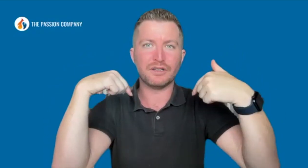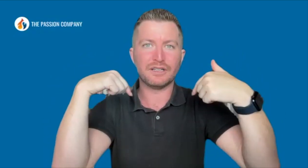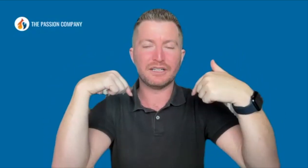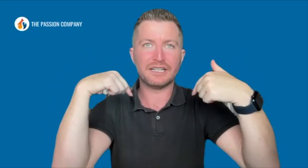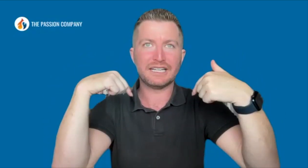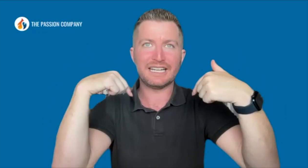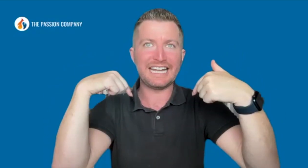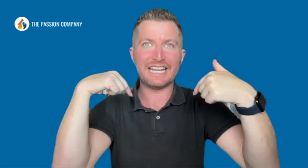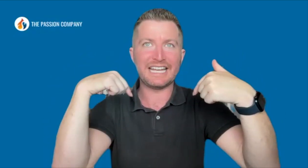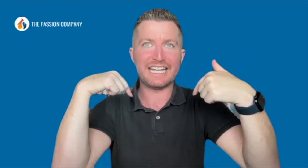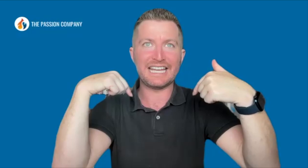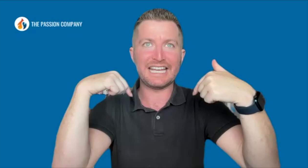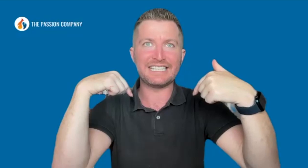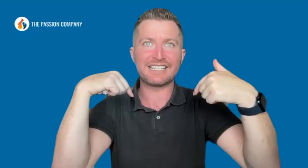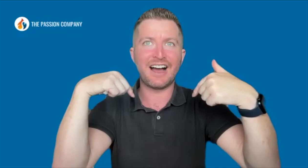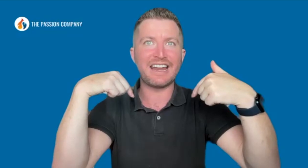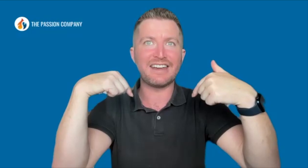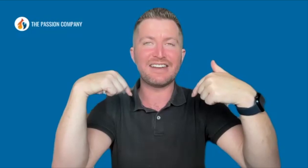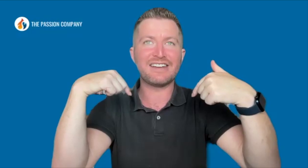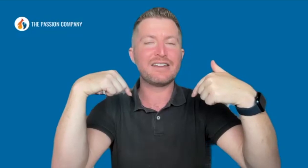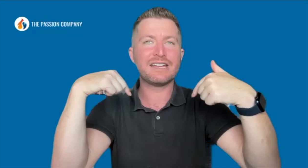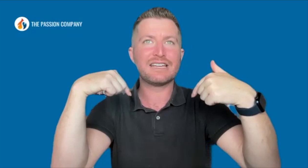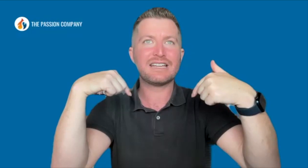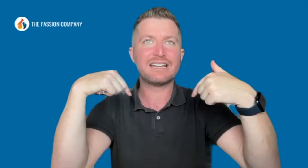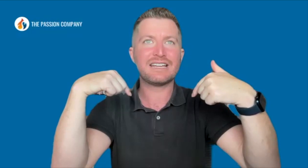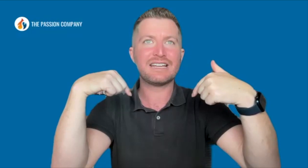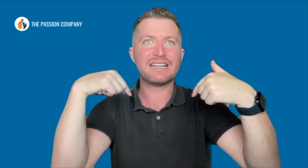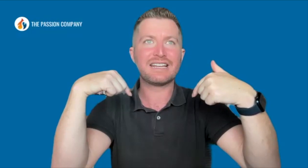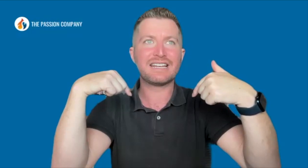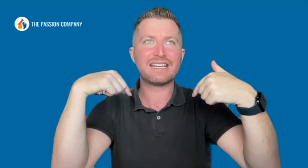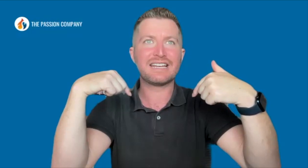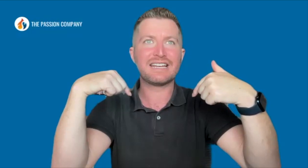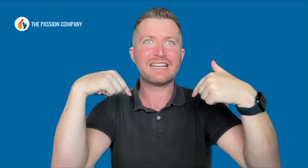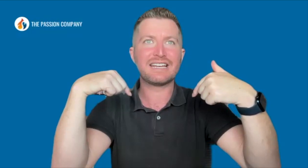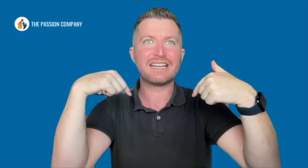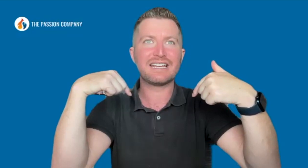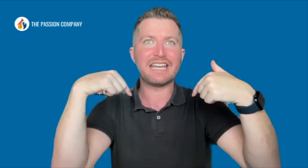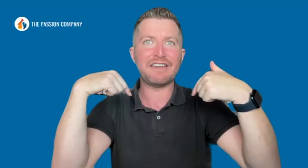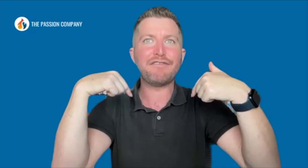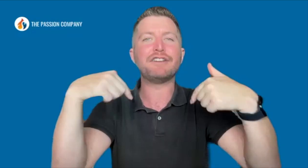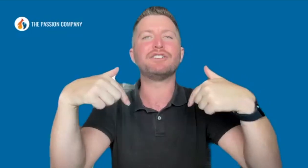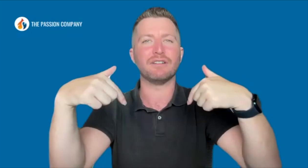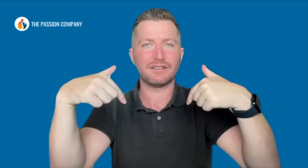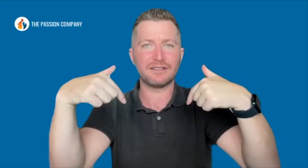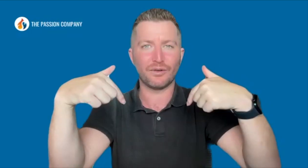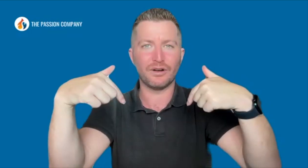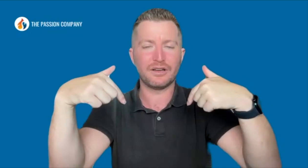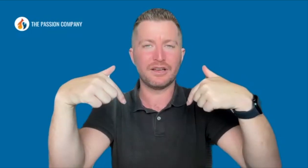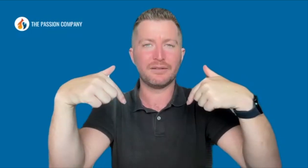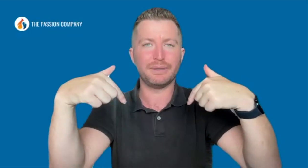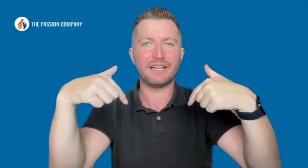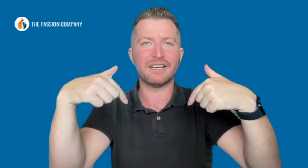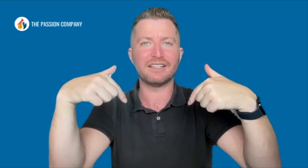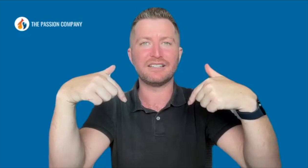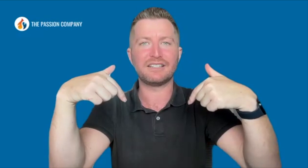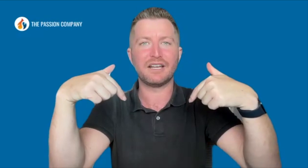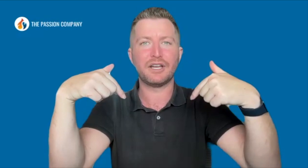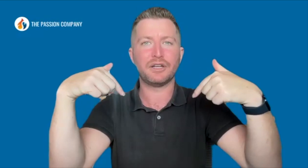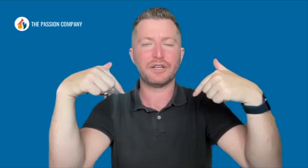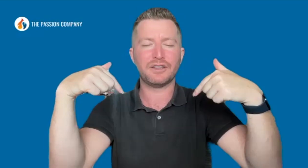it's not efficient because the